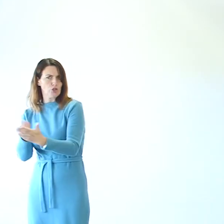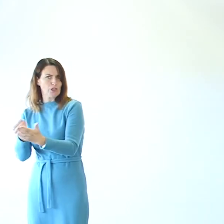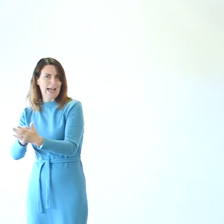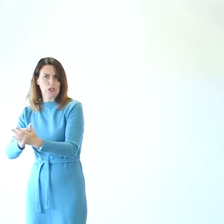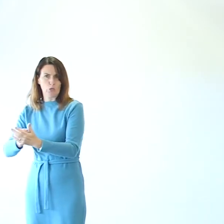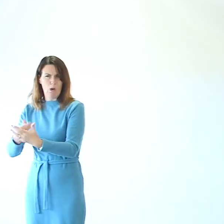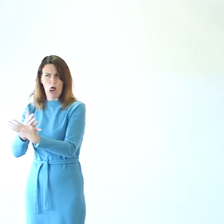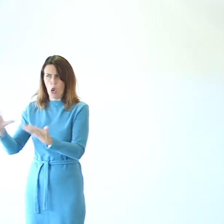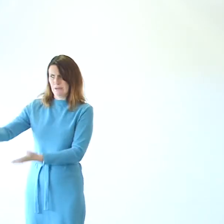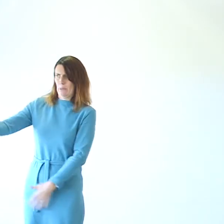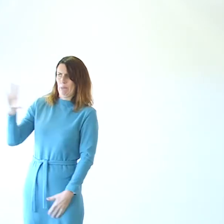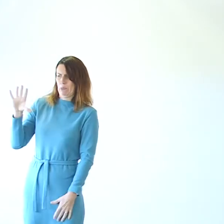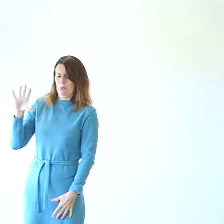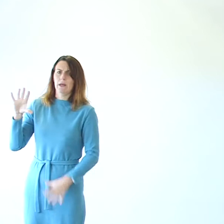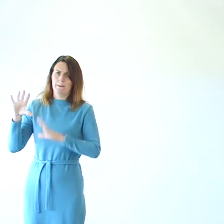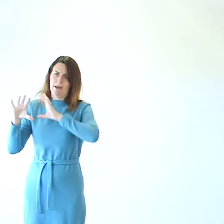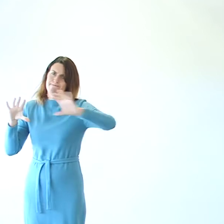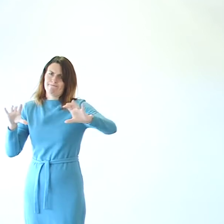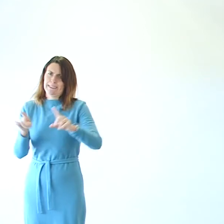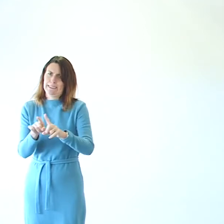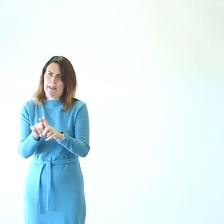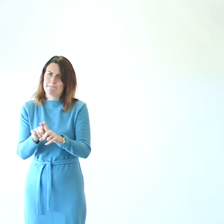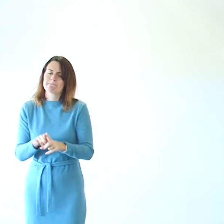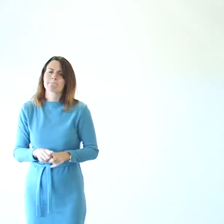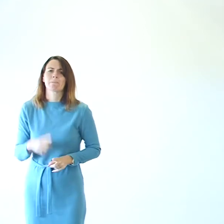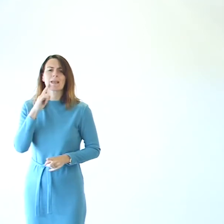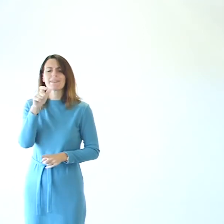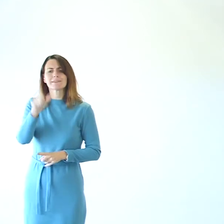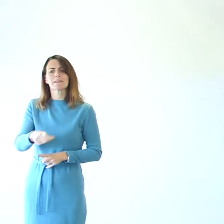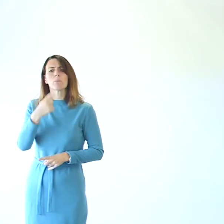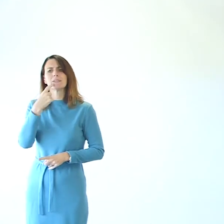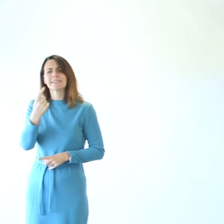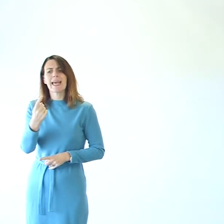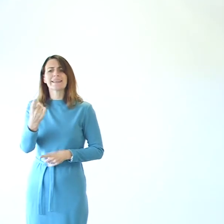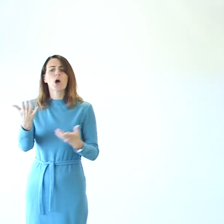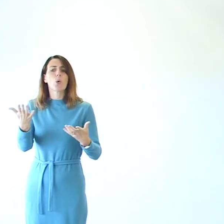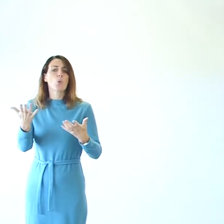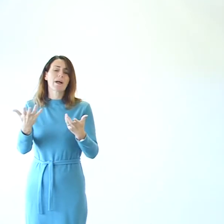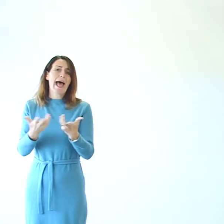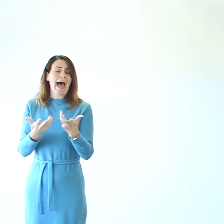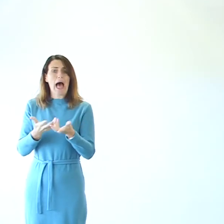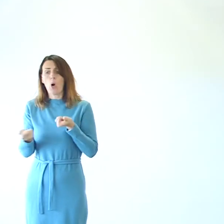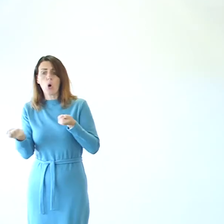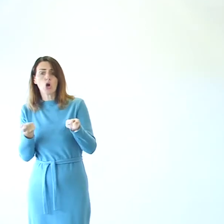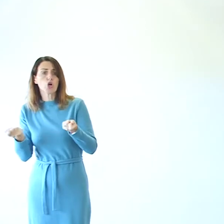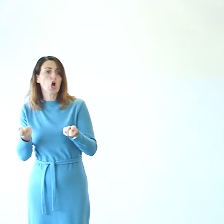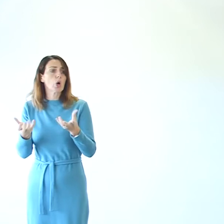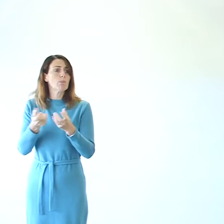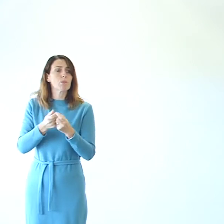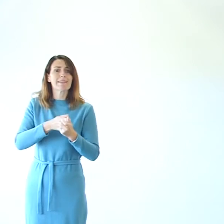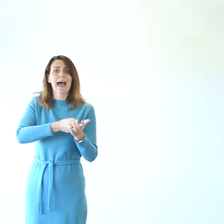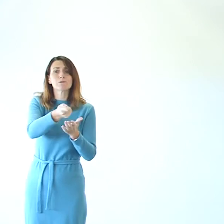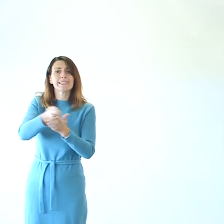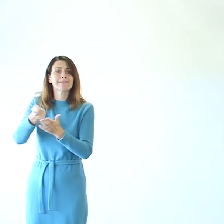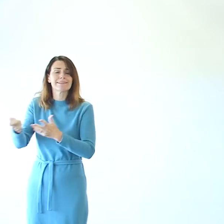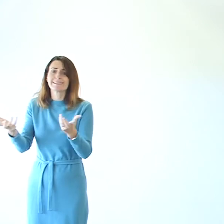coming in and a lot of money coming out. And I think somebody mentioned also about how we're coping with our tenants.